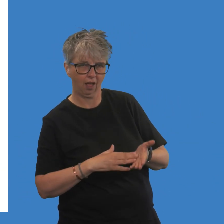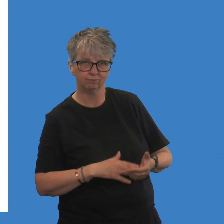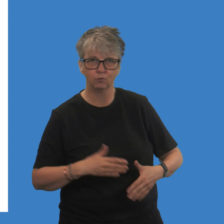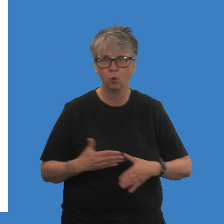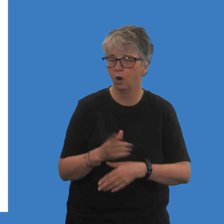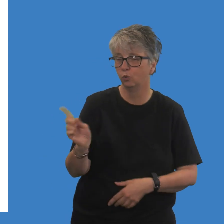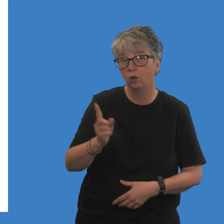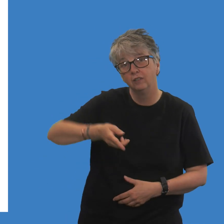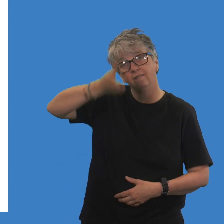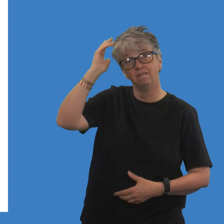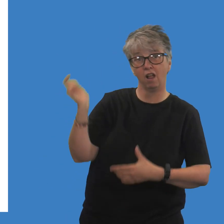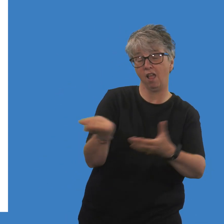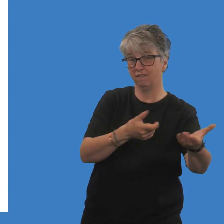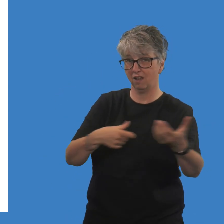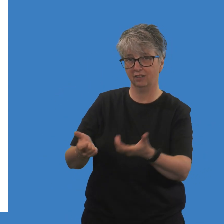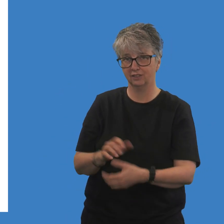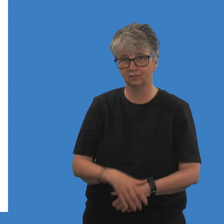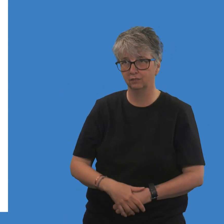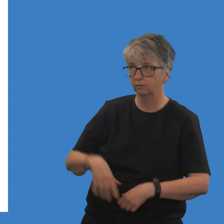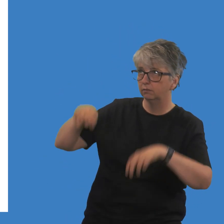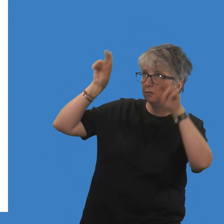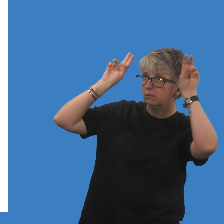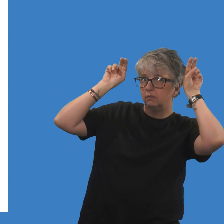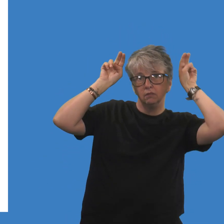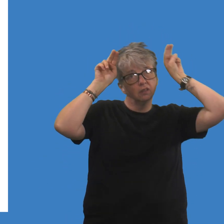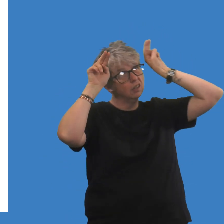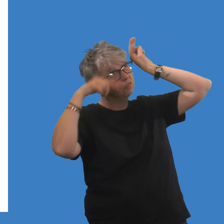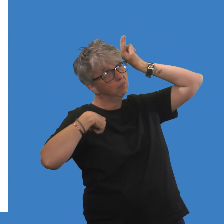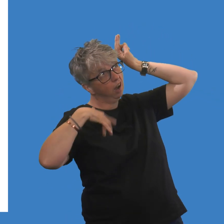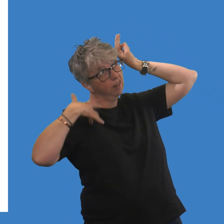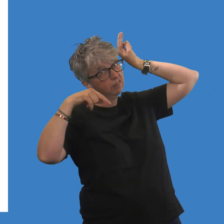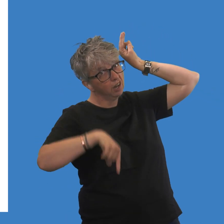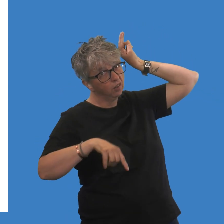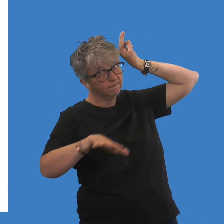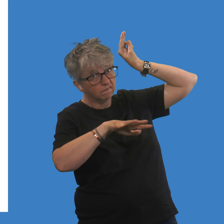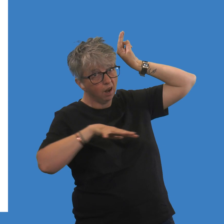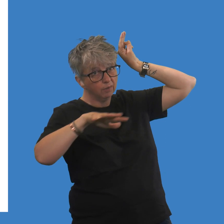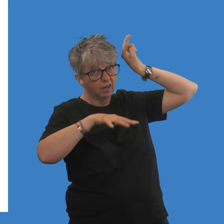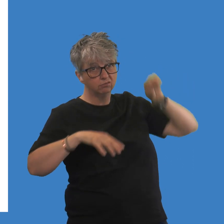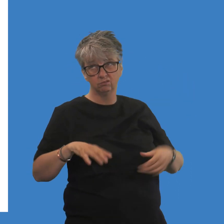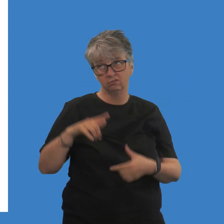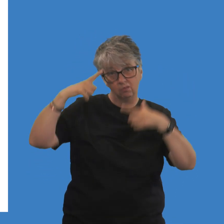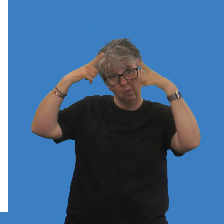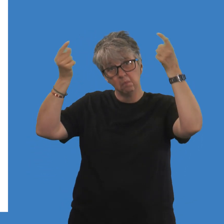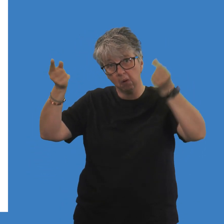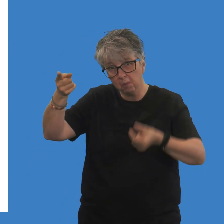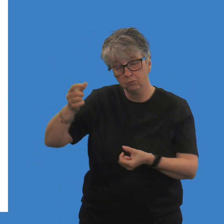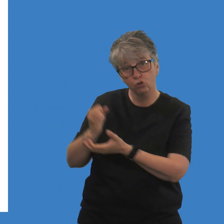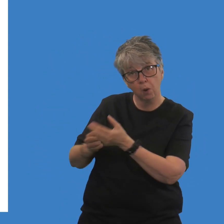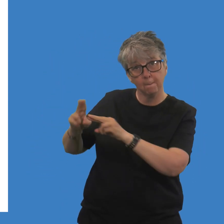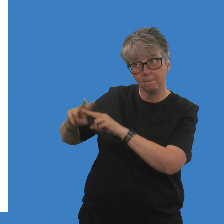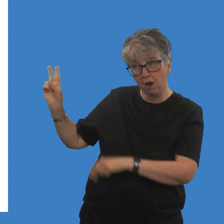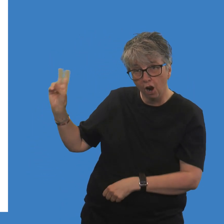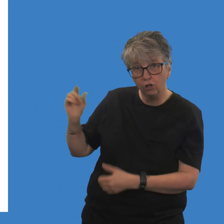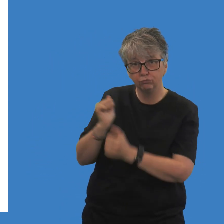here, said Harry, with my mum, Granny, Elsie, Grandad George and all my brothers and sisters. It's a